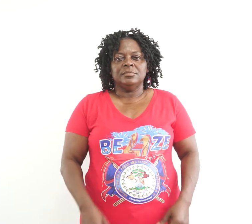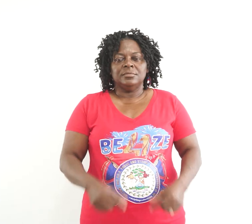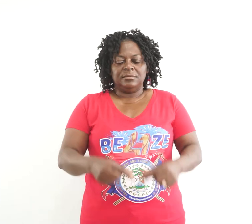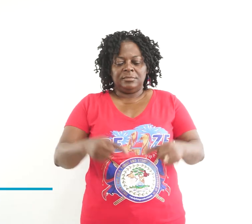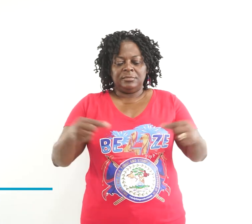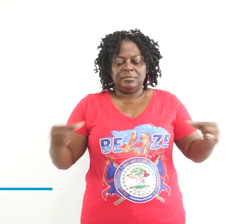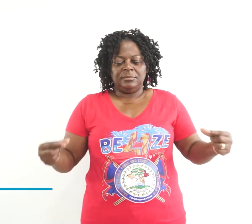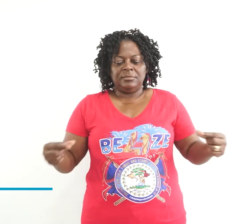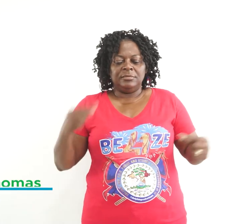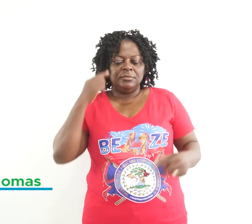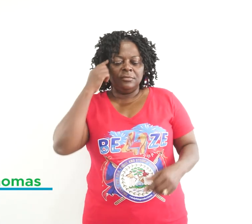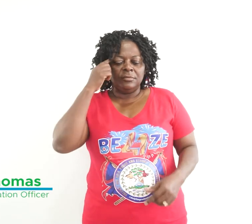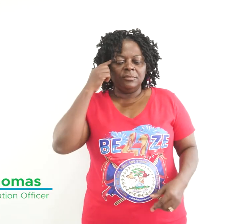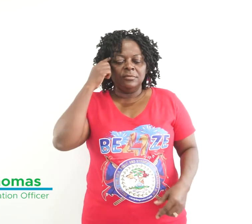General considerations.